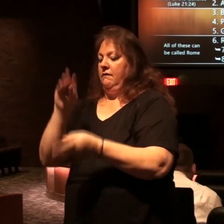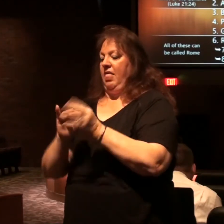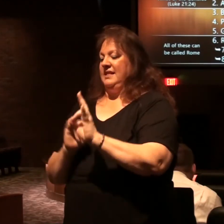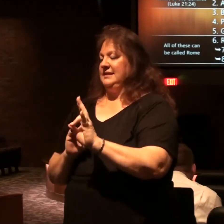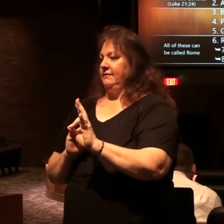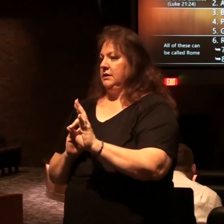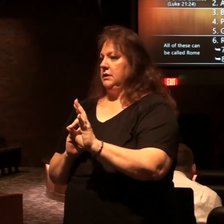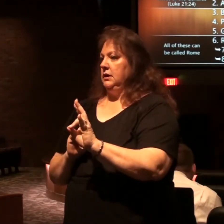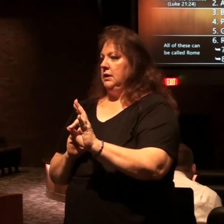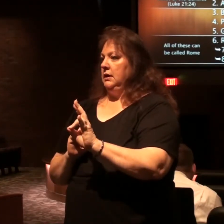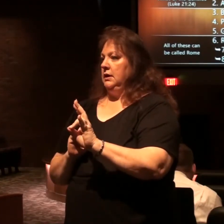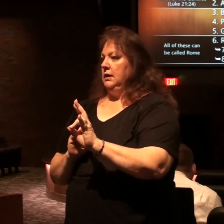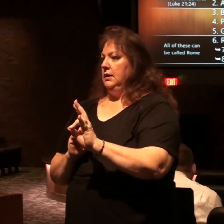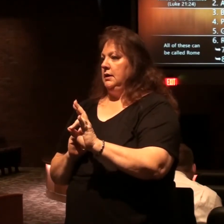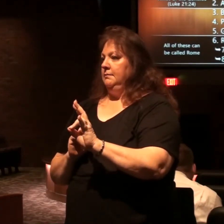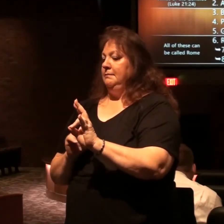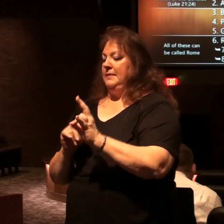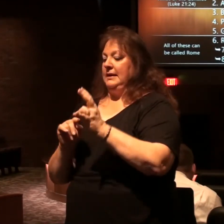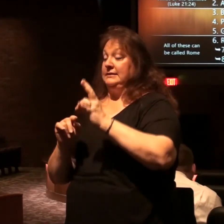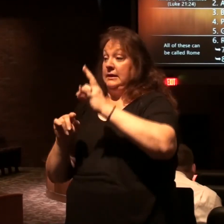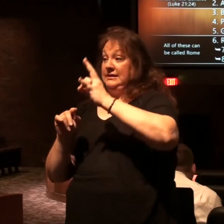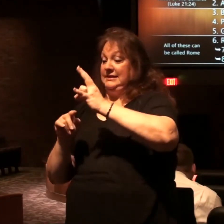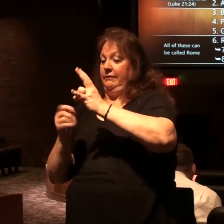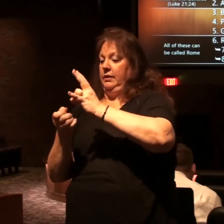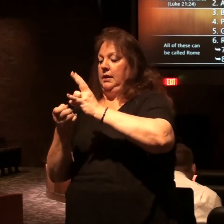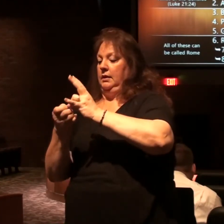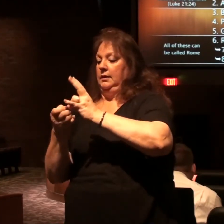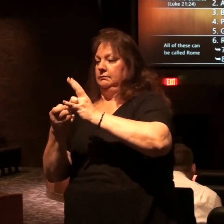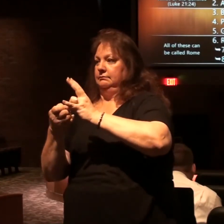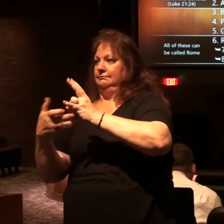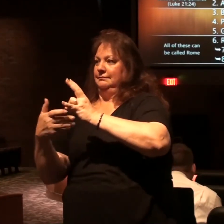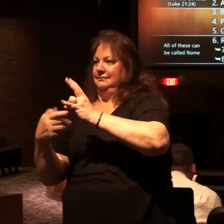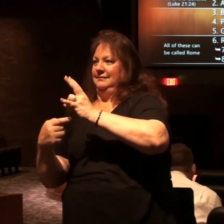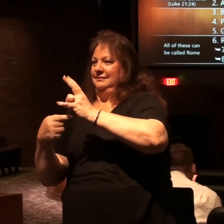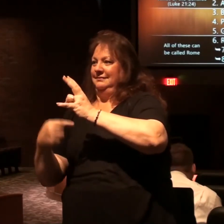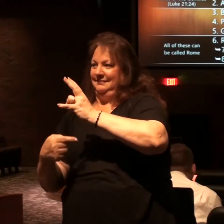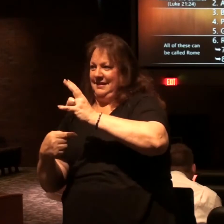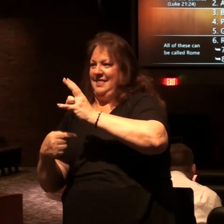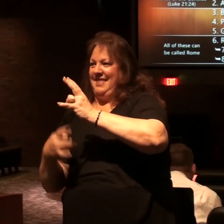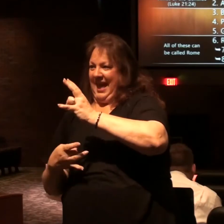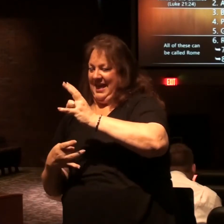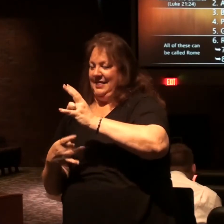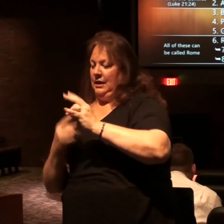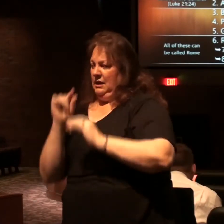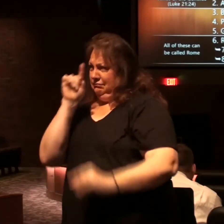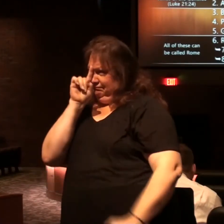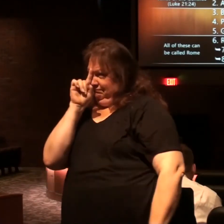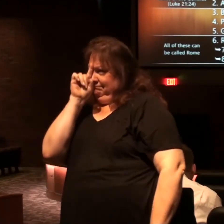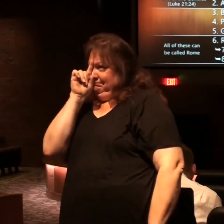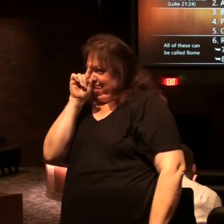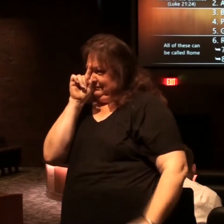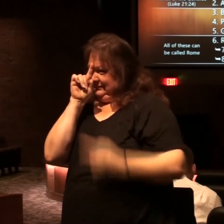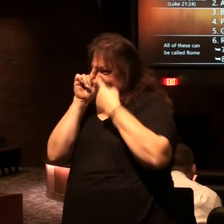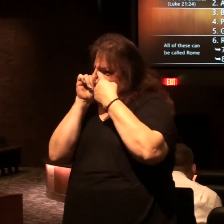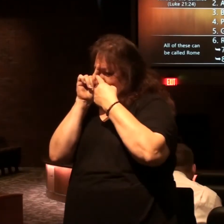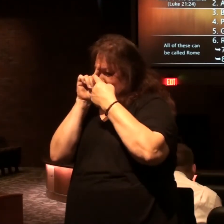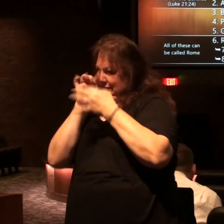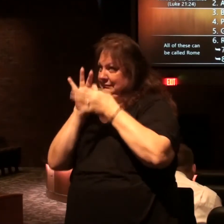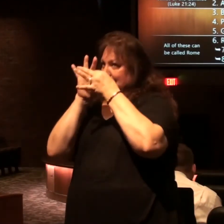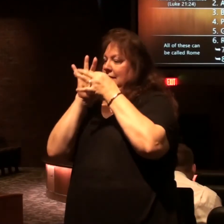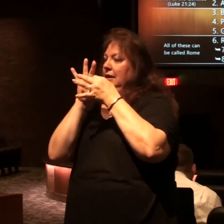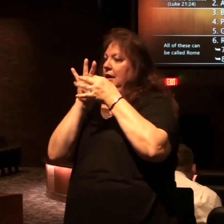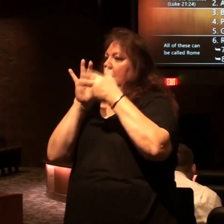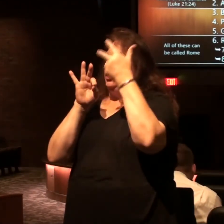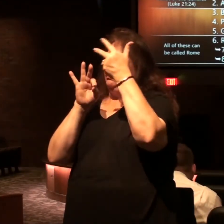because he came out of the seventh remember there were ten horns and then a little horn came up among them this place